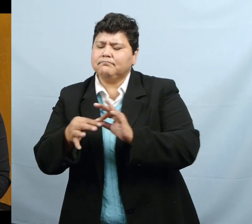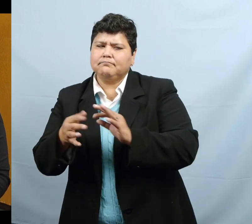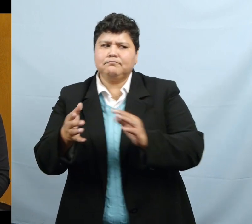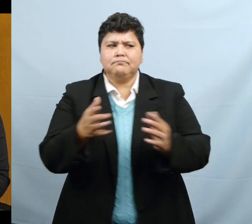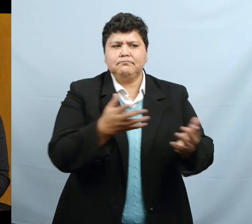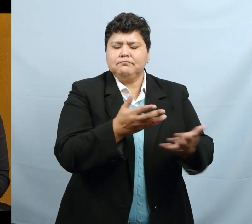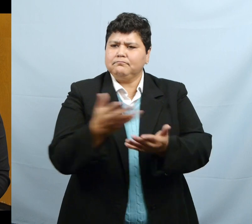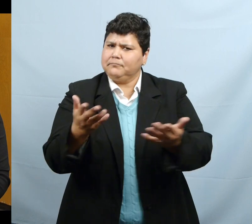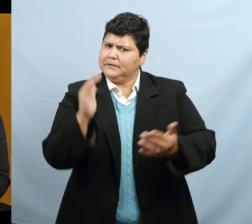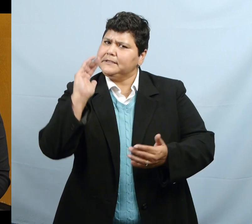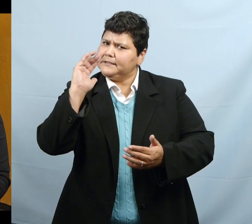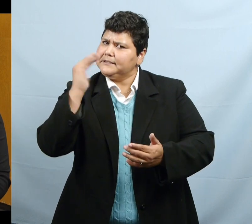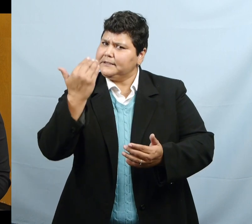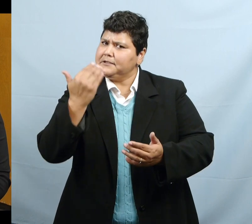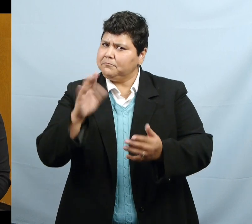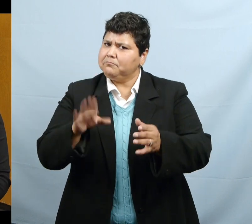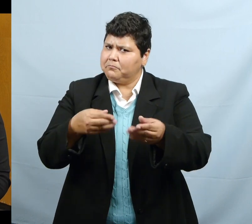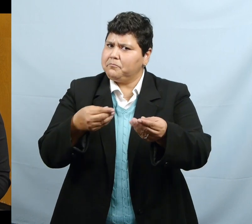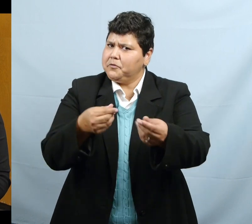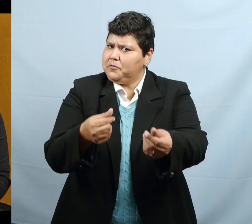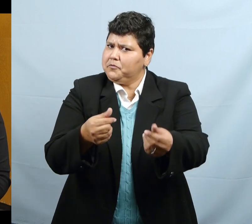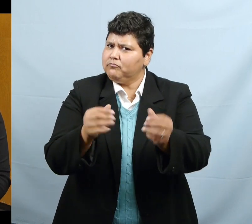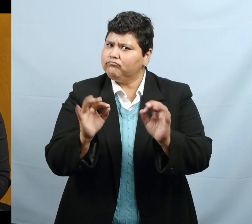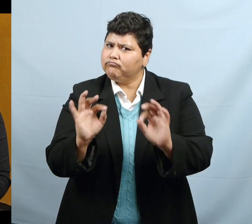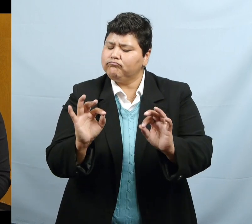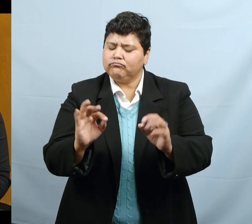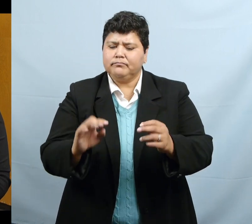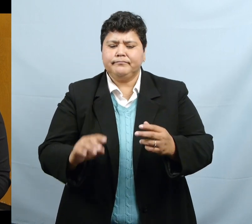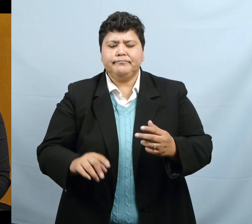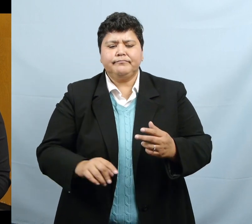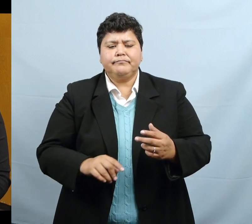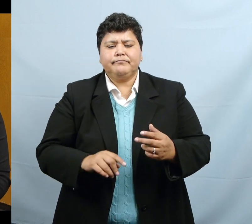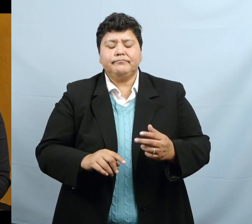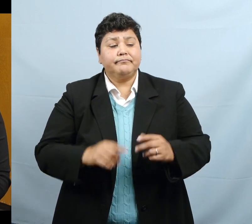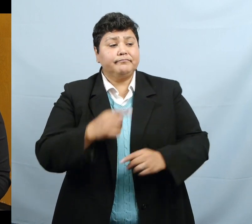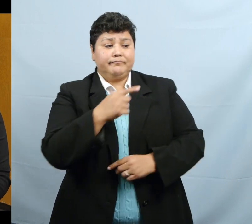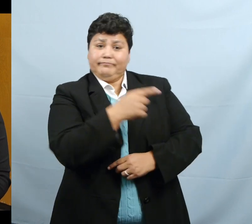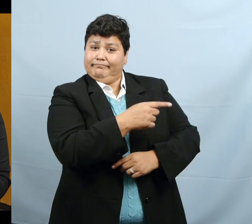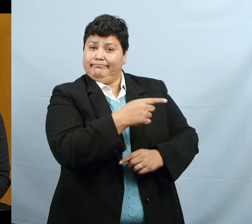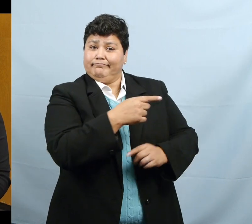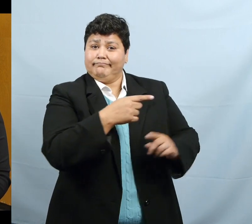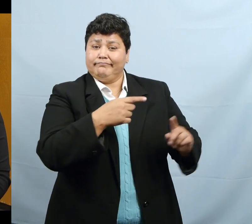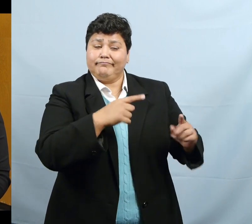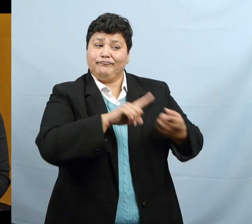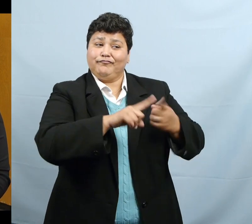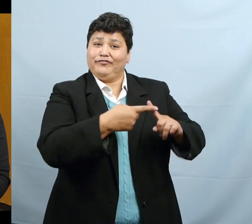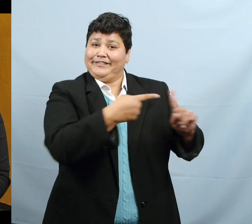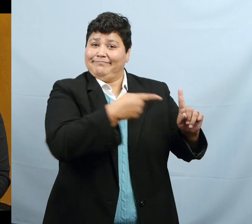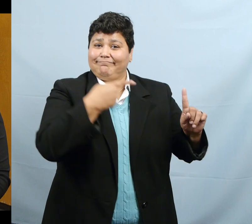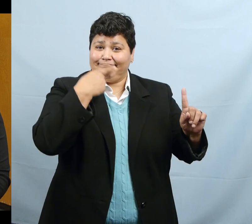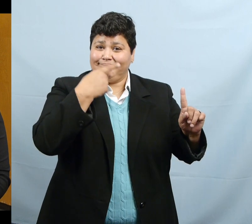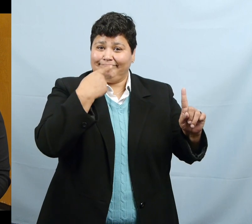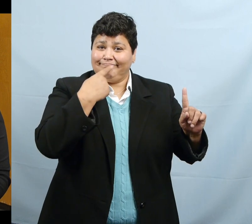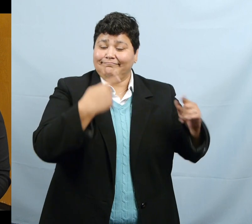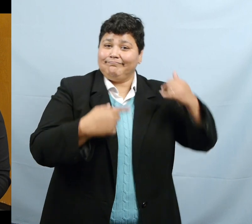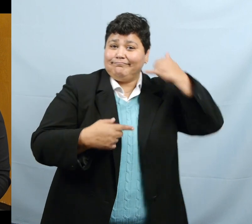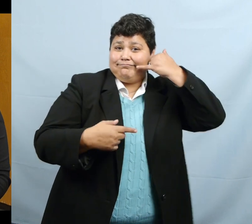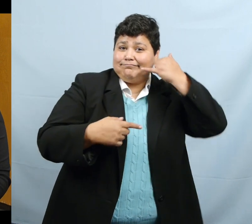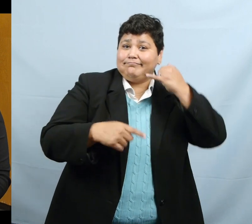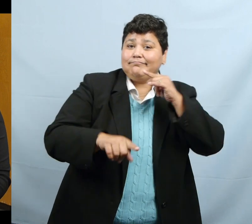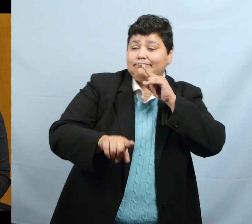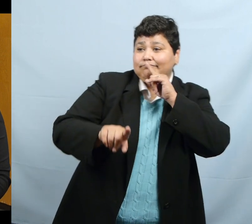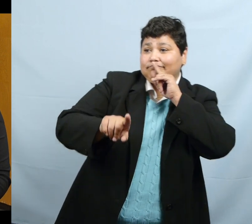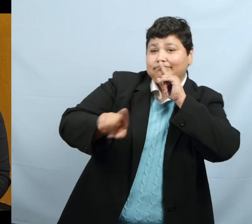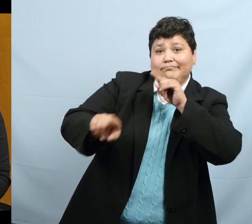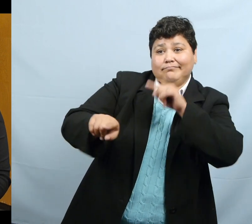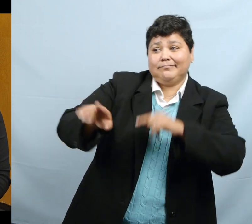friend who was answering the questions was giving us a good explanation and